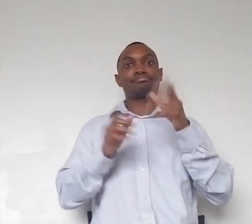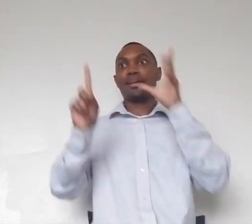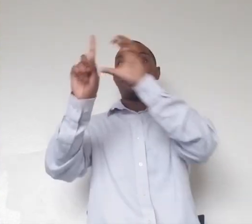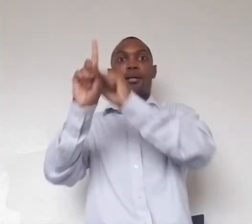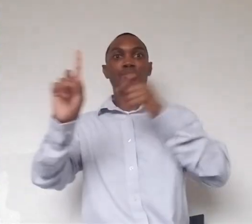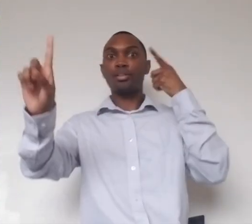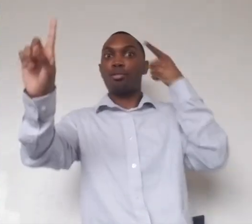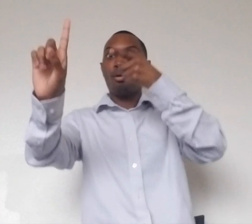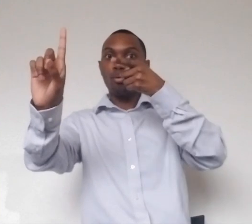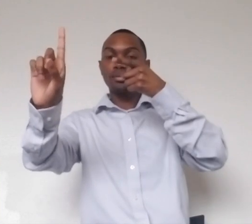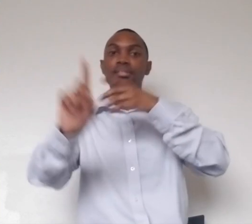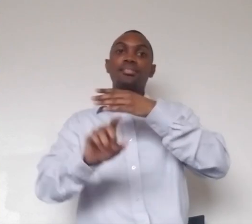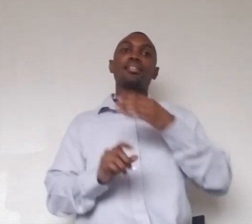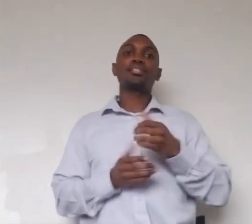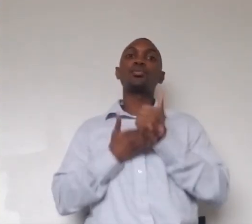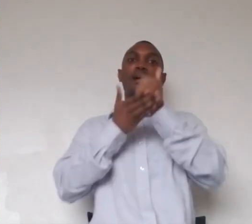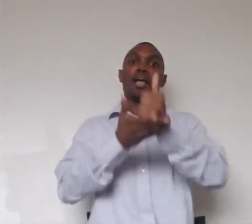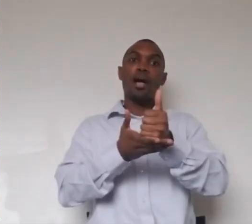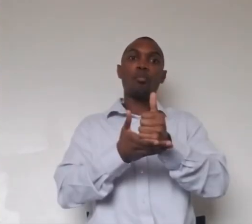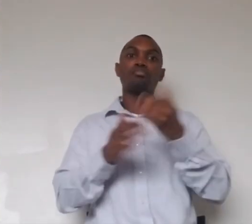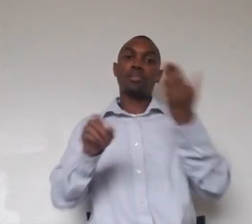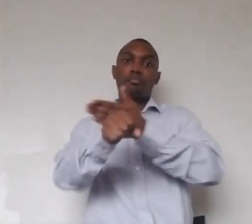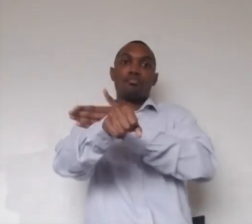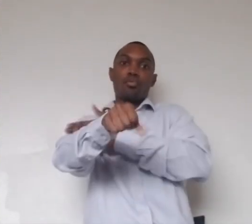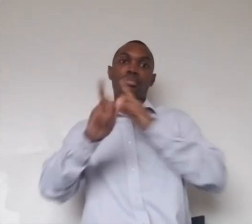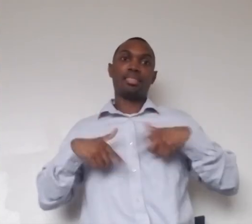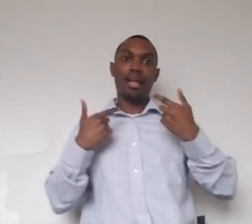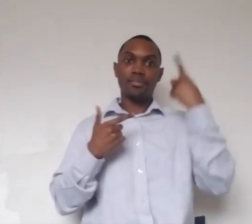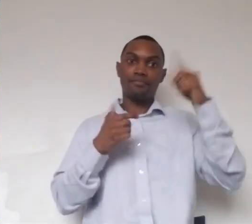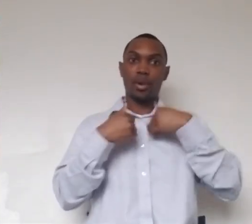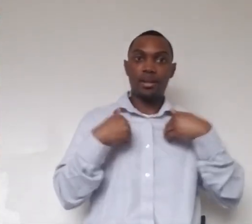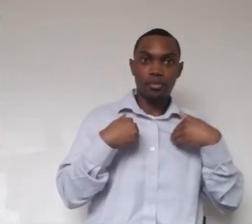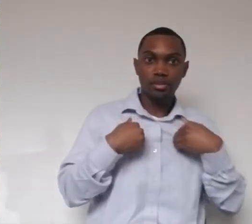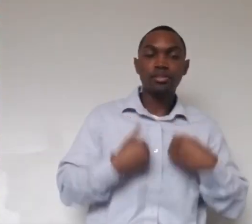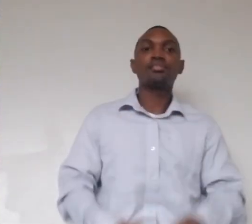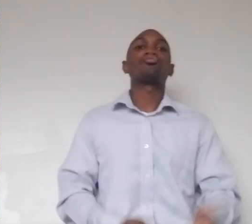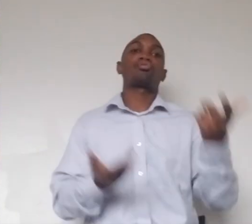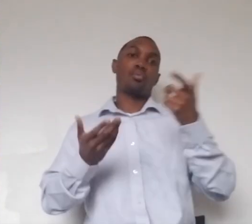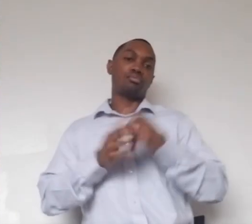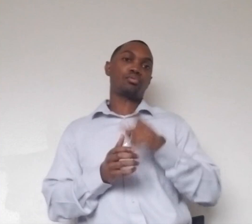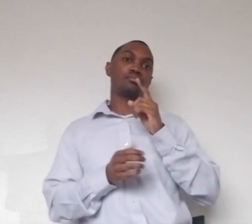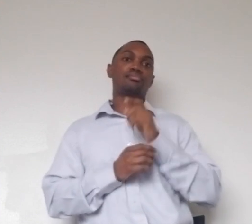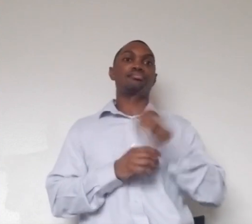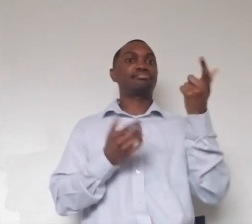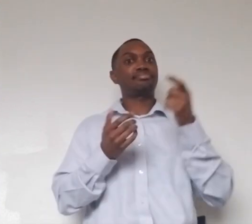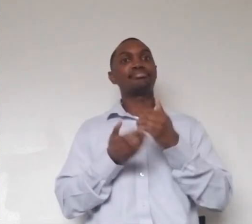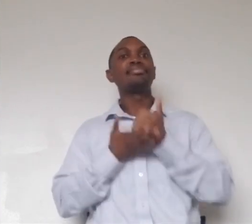animals out there to make a difference and help all these amazing cool animals like lions, uh, make a comeback and continue to